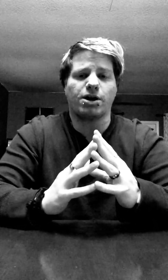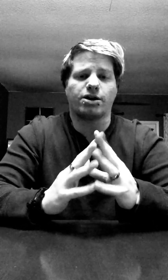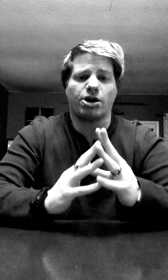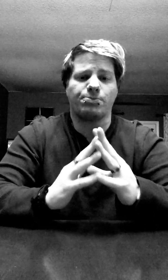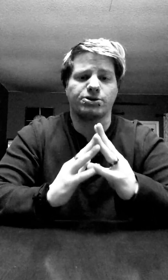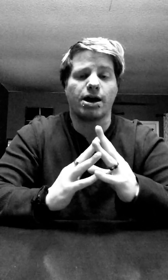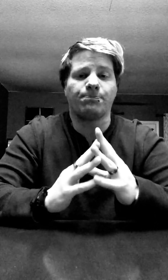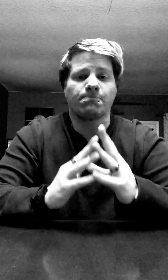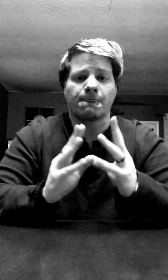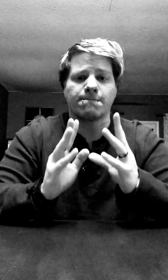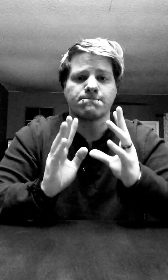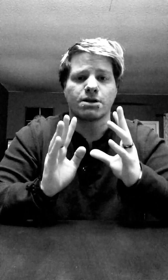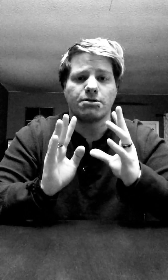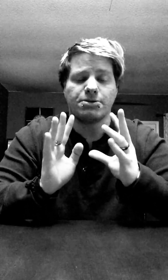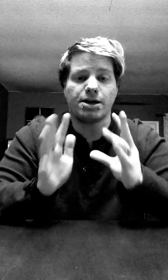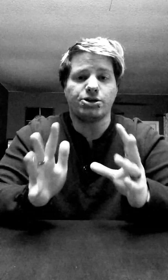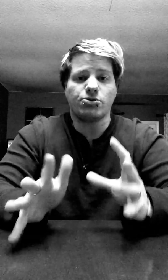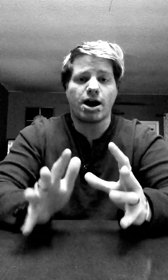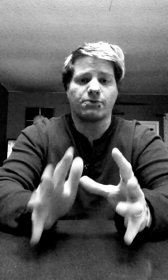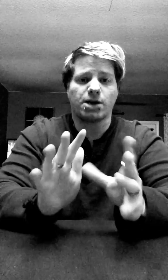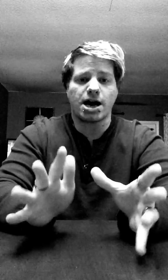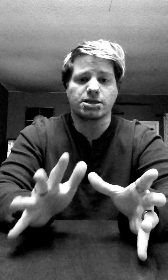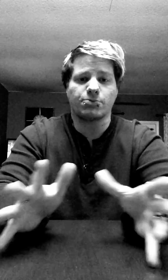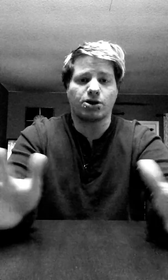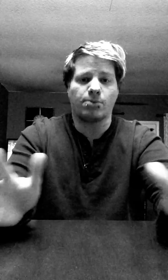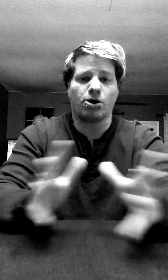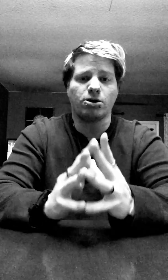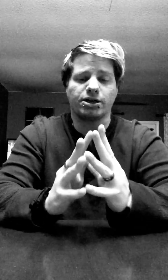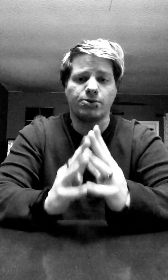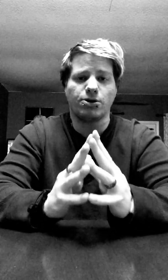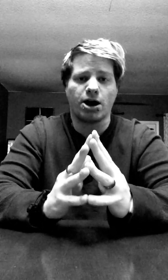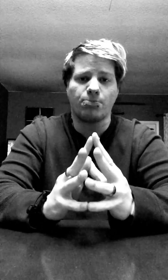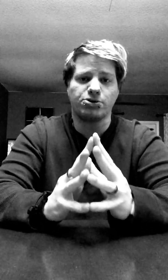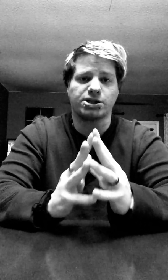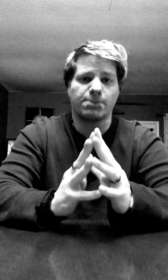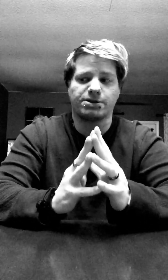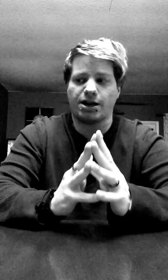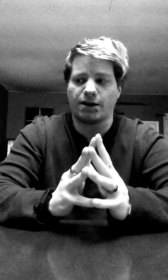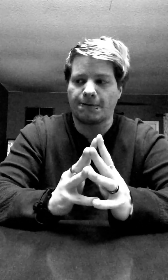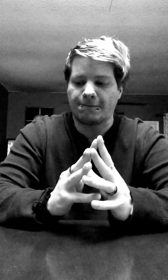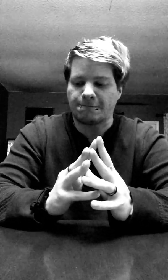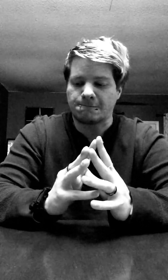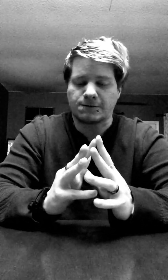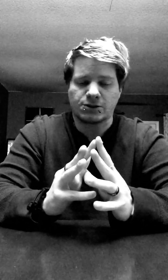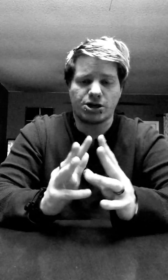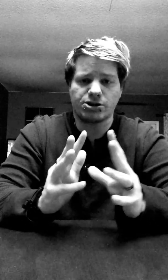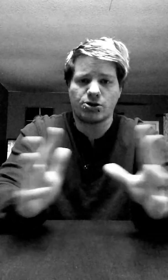God to help you stop. Then, you have to ask him with a humble heart. He will help you stop sinning. There is no